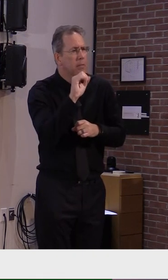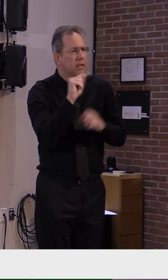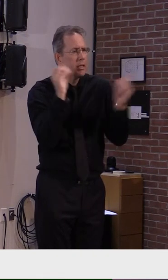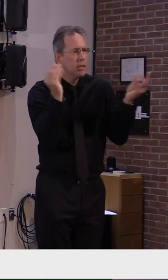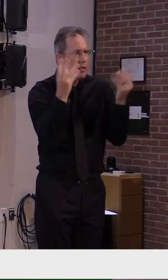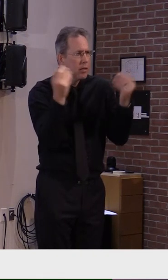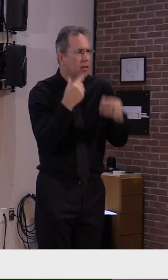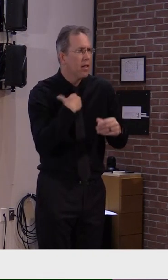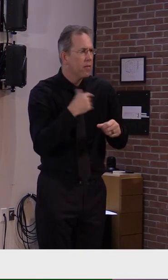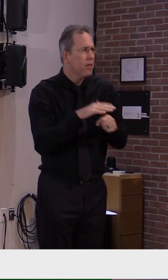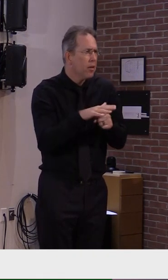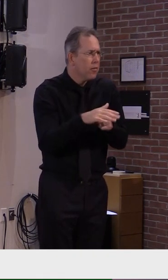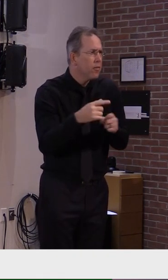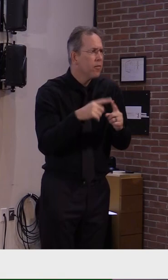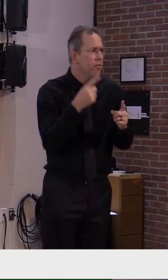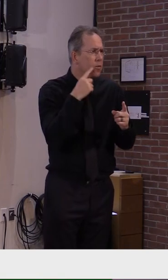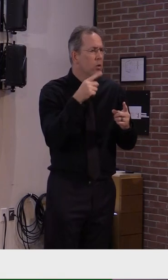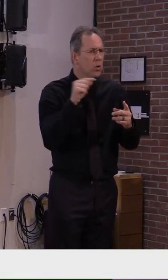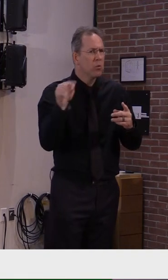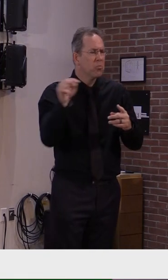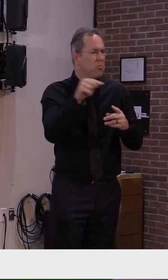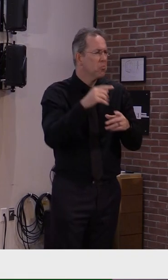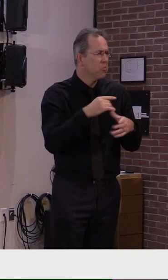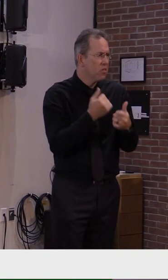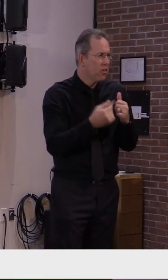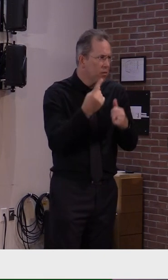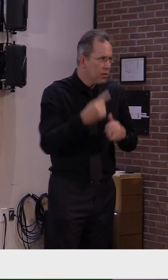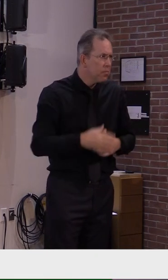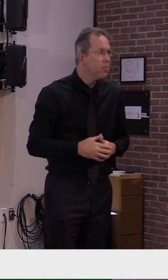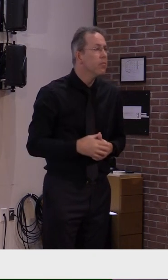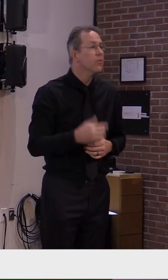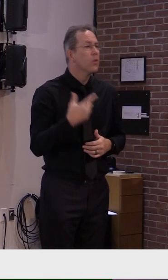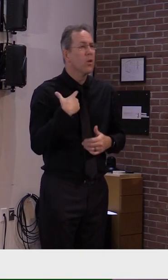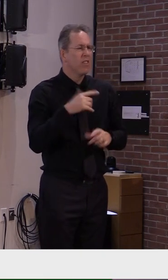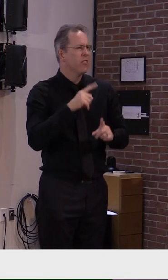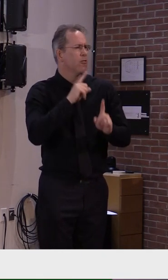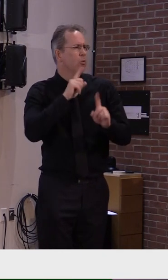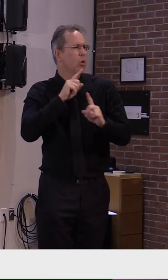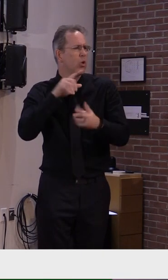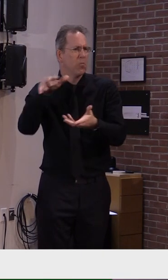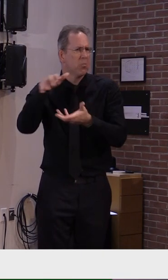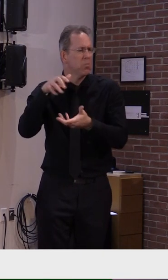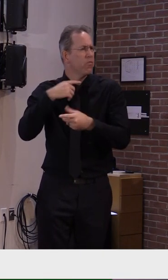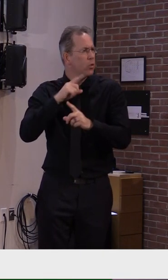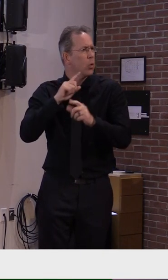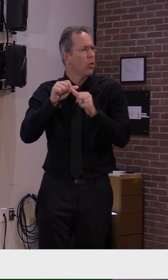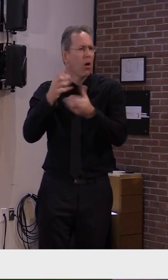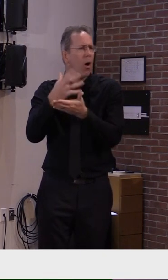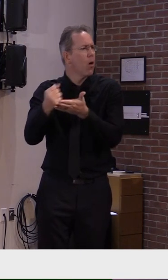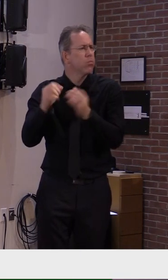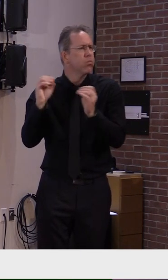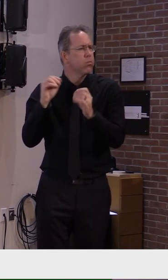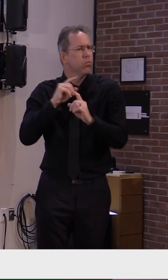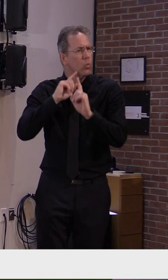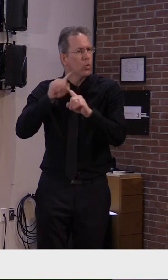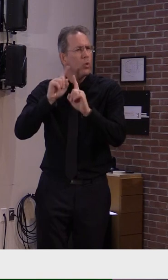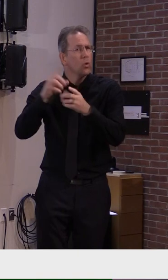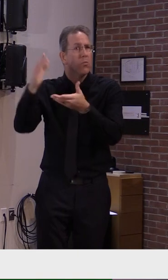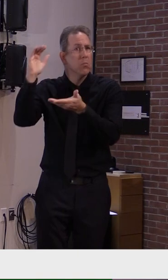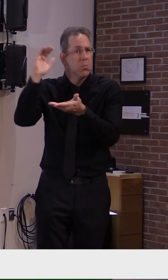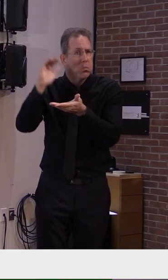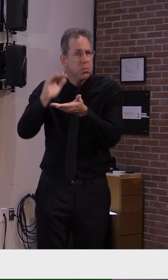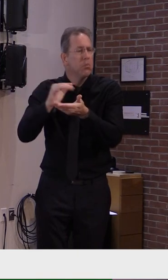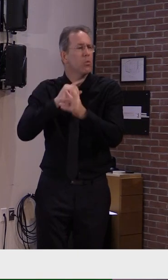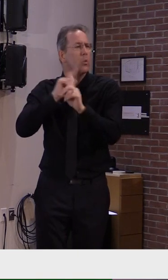They still have supply lines that are functioning, and the supply lines for the medical countermeasures